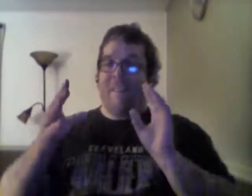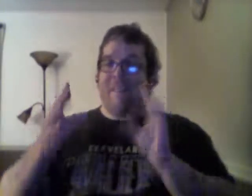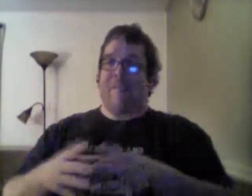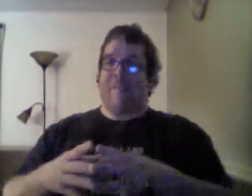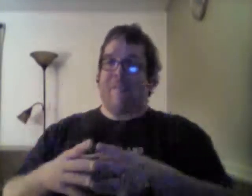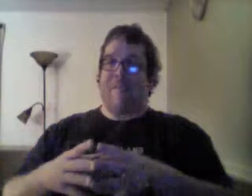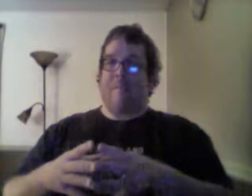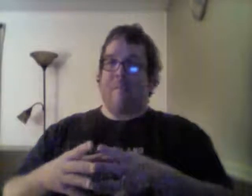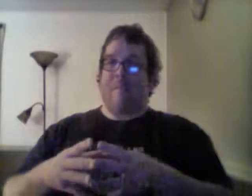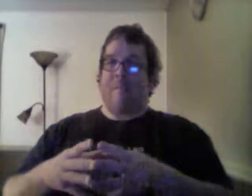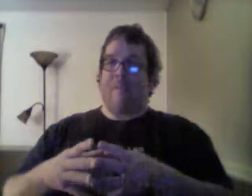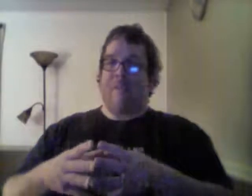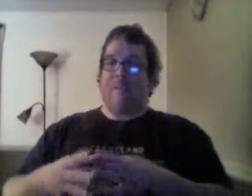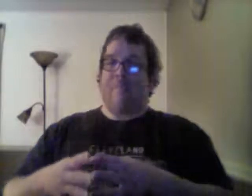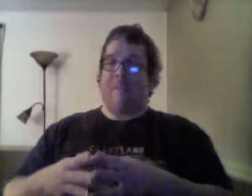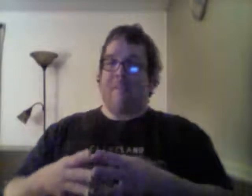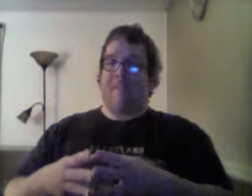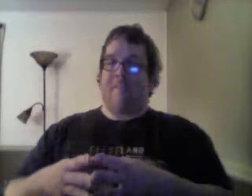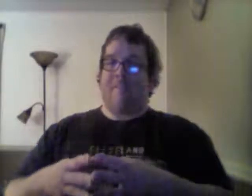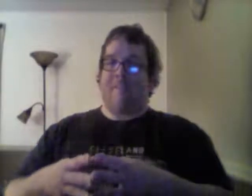to prove that she wants to be in the sorority.